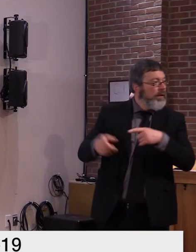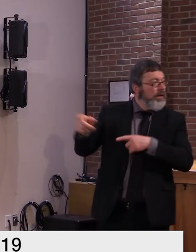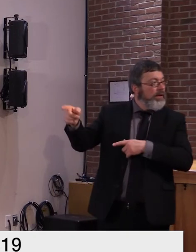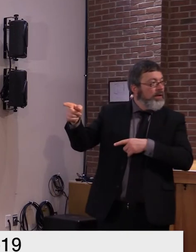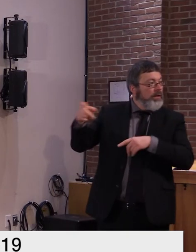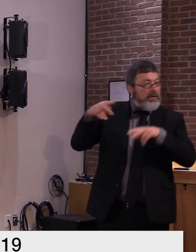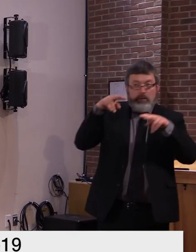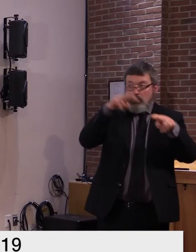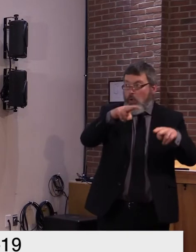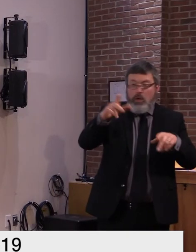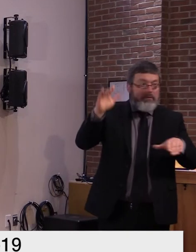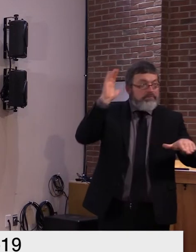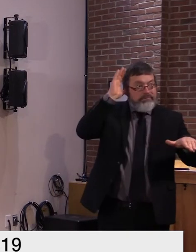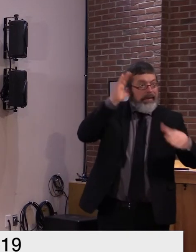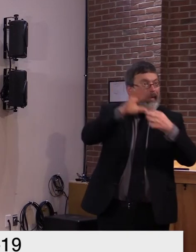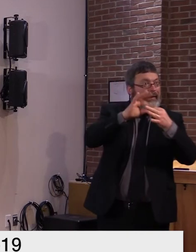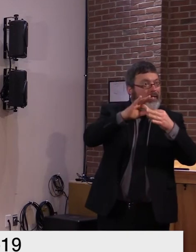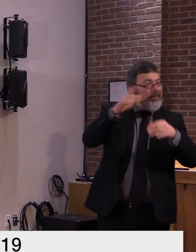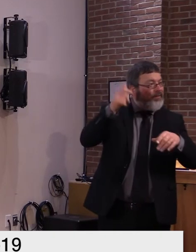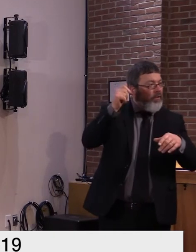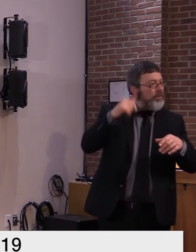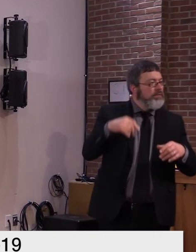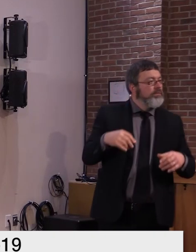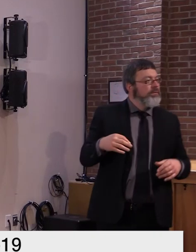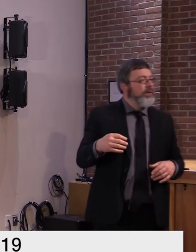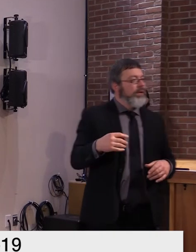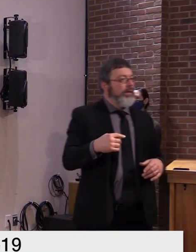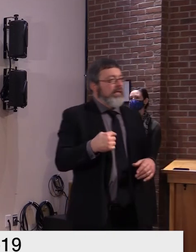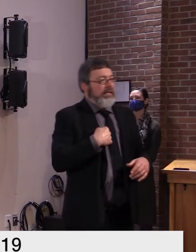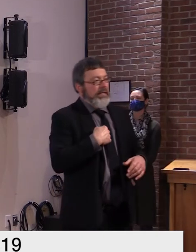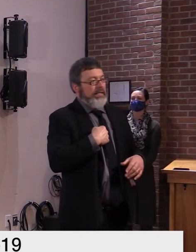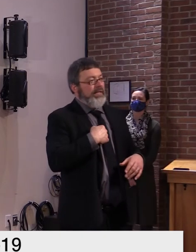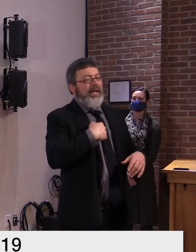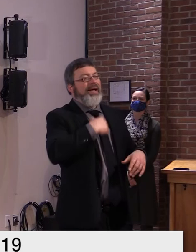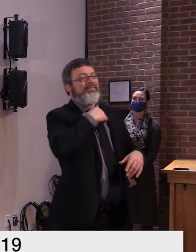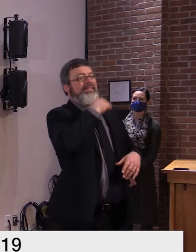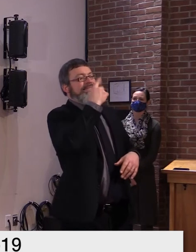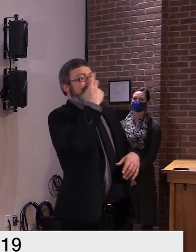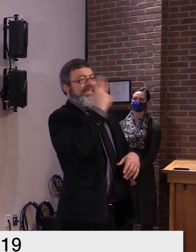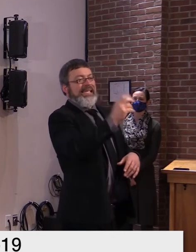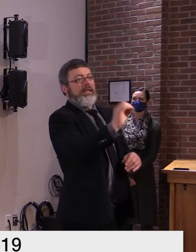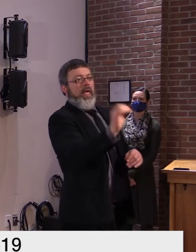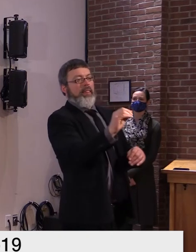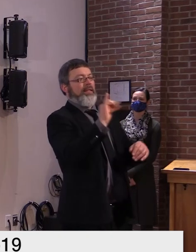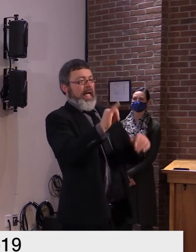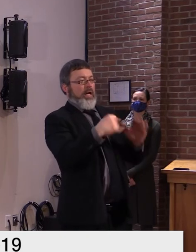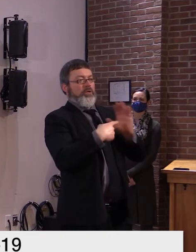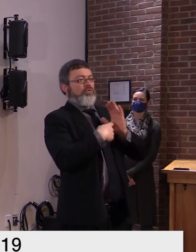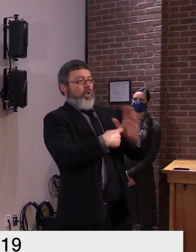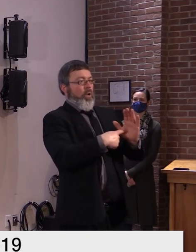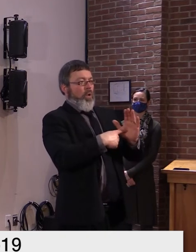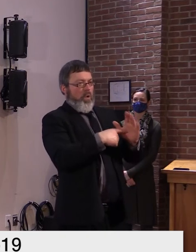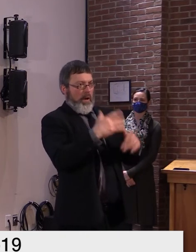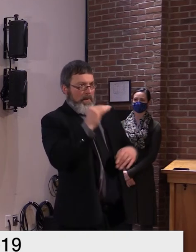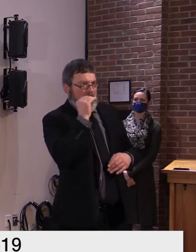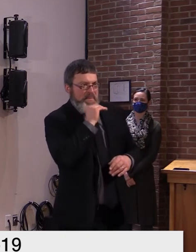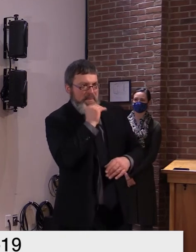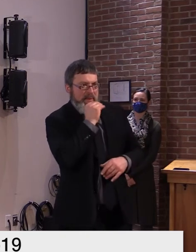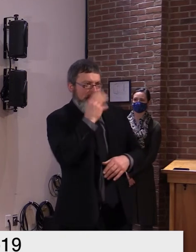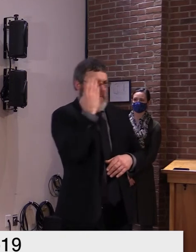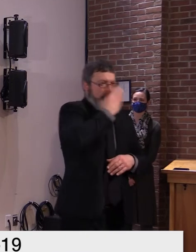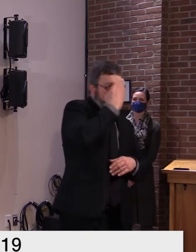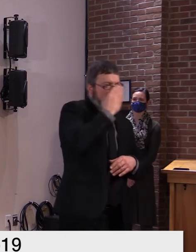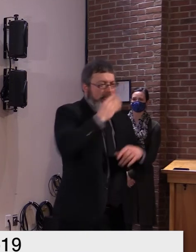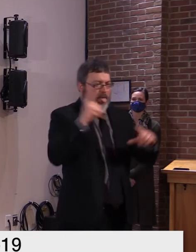that shows me that there's been any mass type of fraud. I mean, think about it. You'd have to